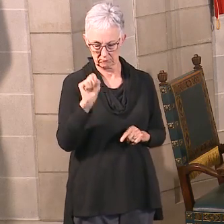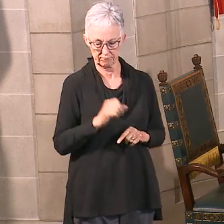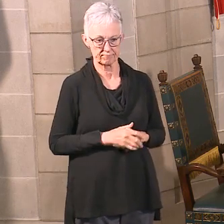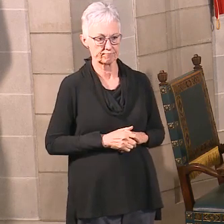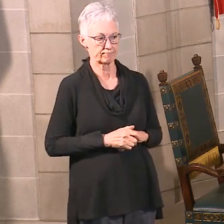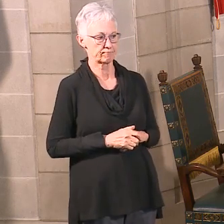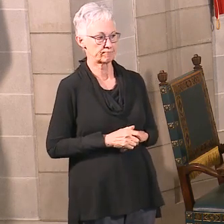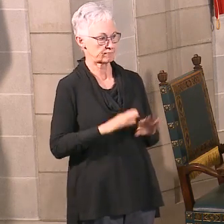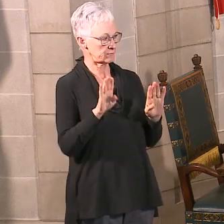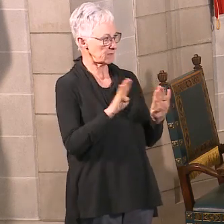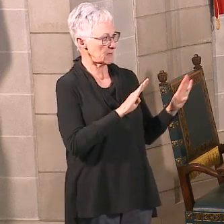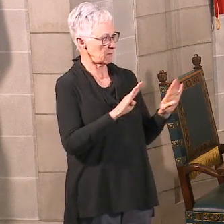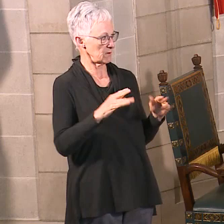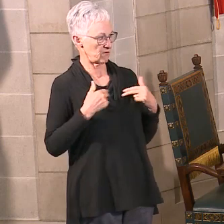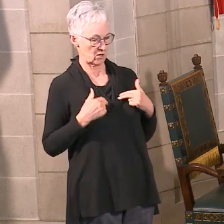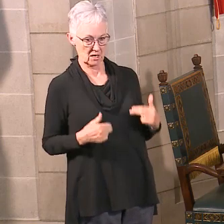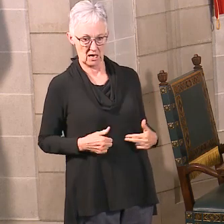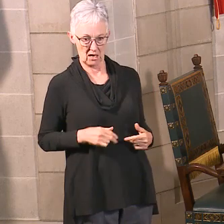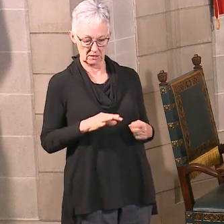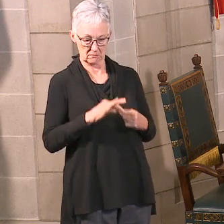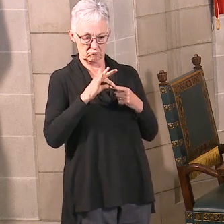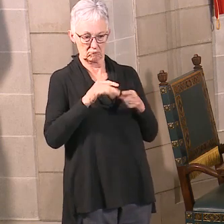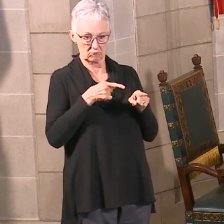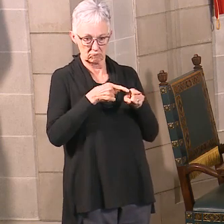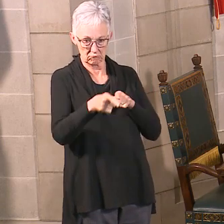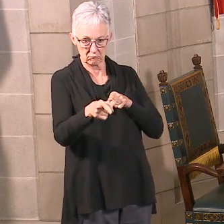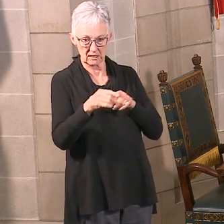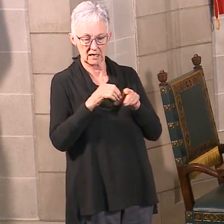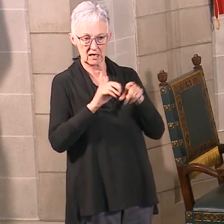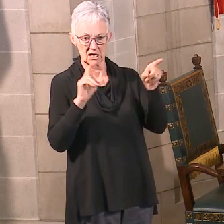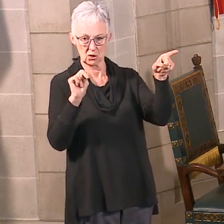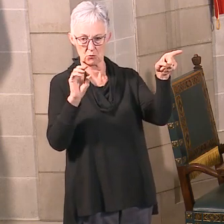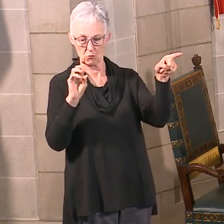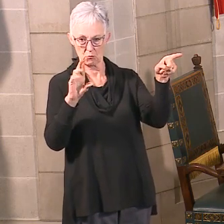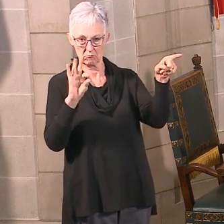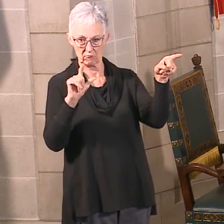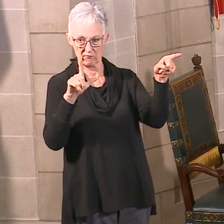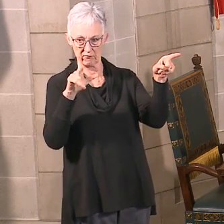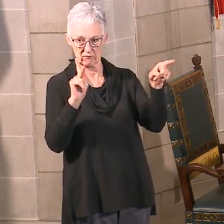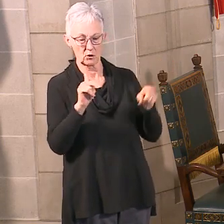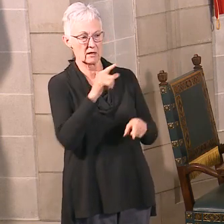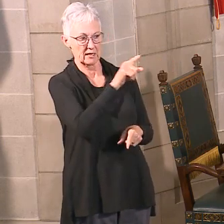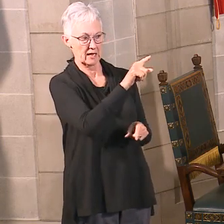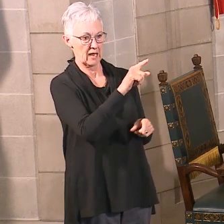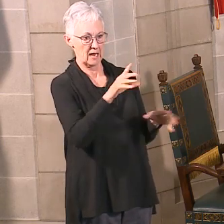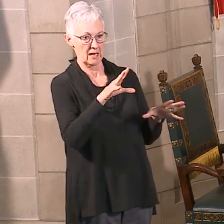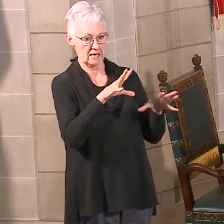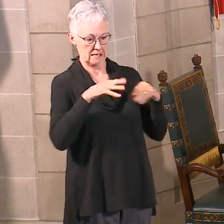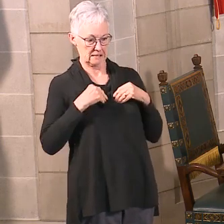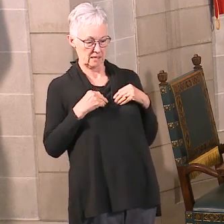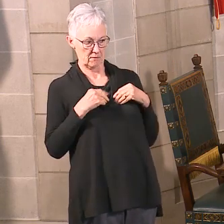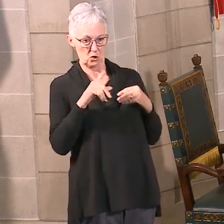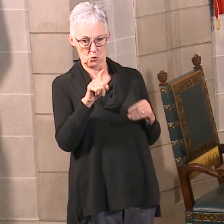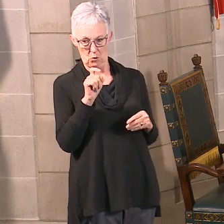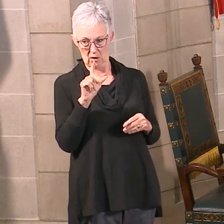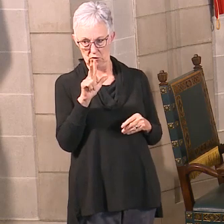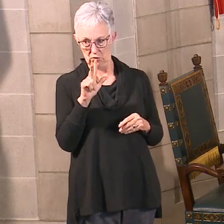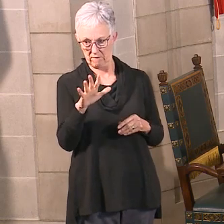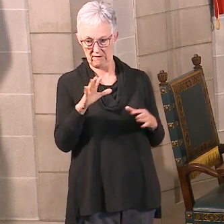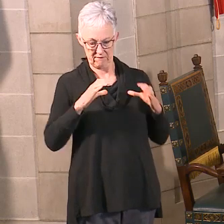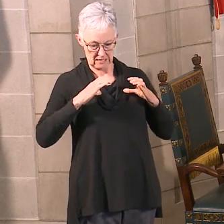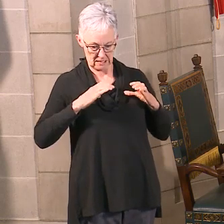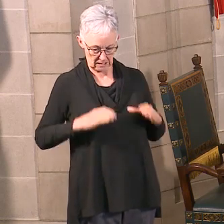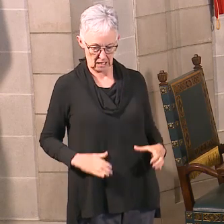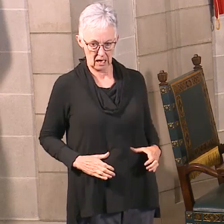Specialists in Norfolk over the course of three weeks onboarded 135 clients to telehealth with only